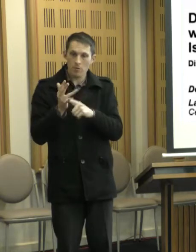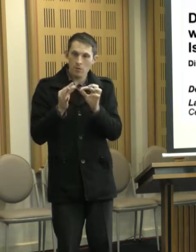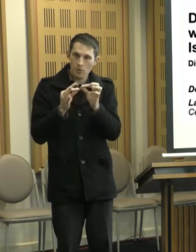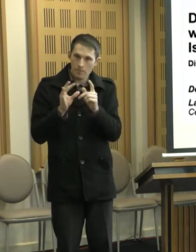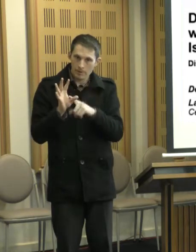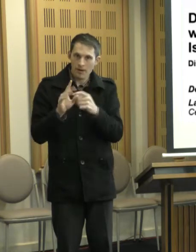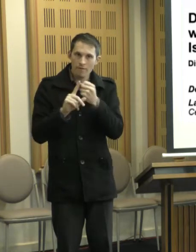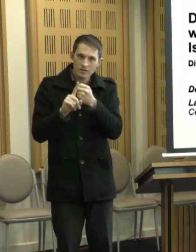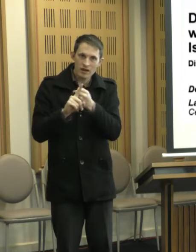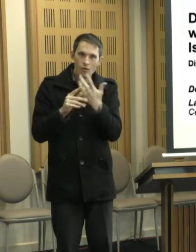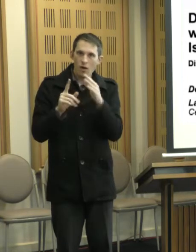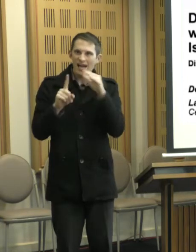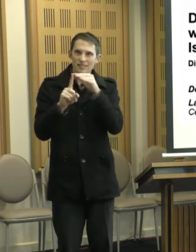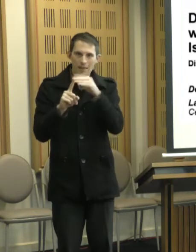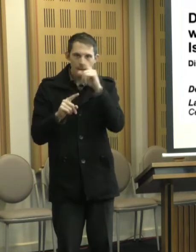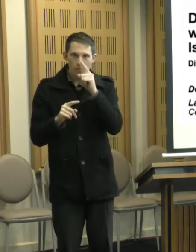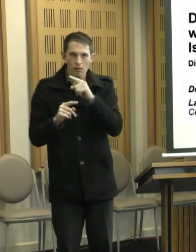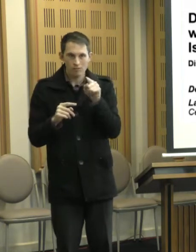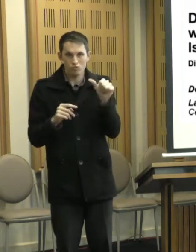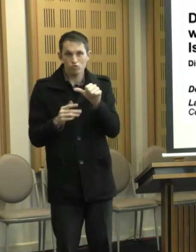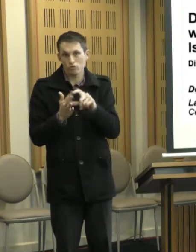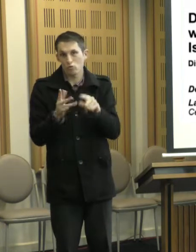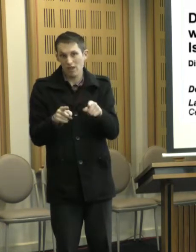people, I suppose, then that's what we should be doing.